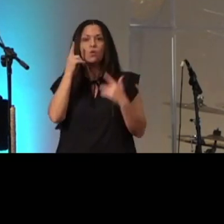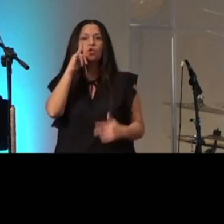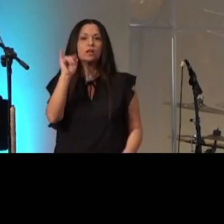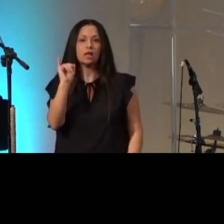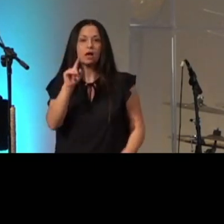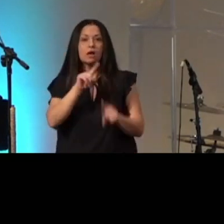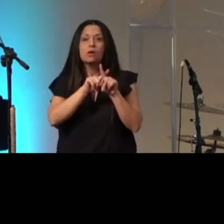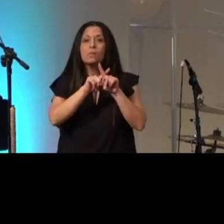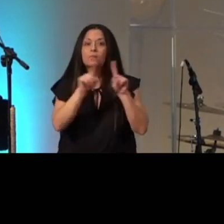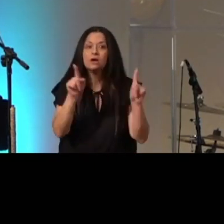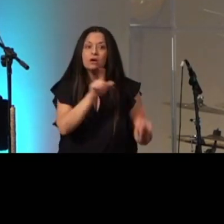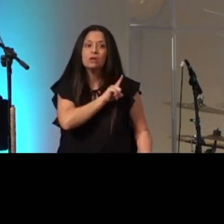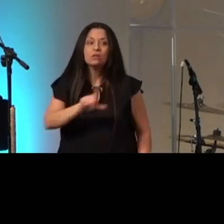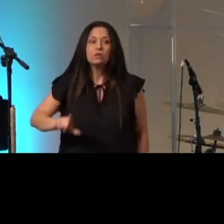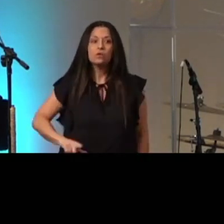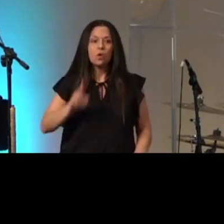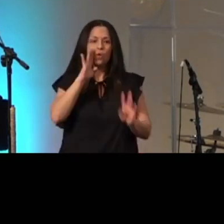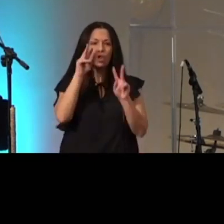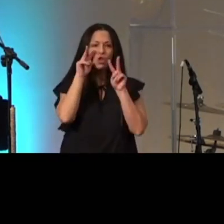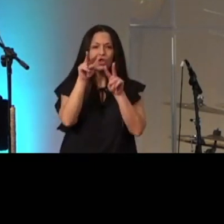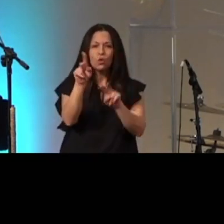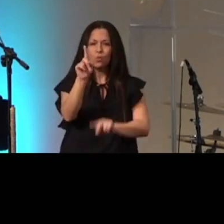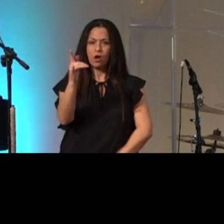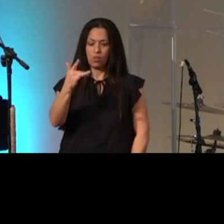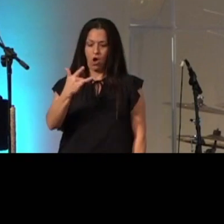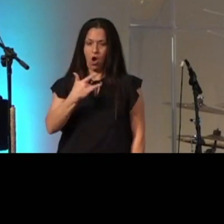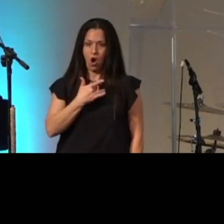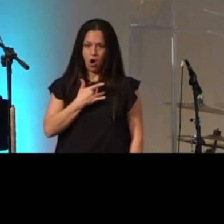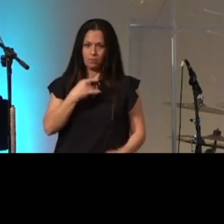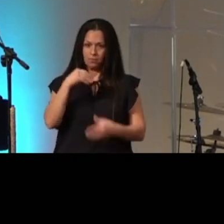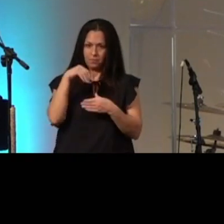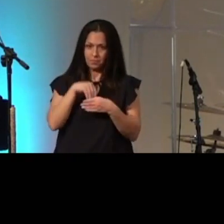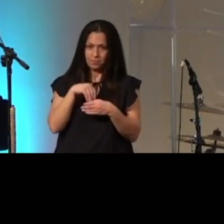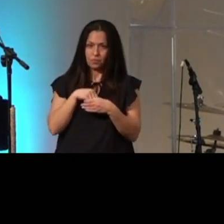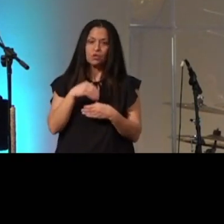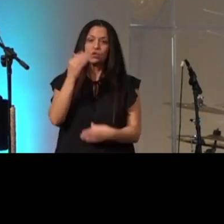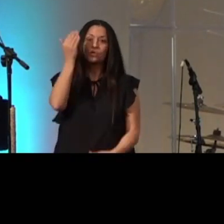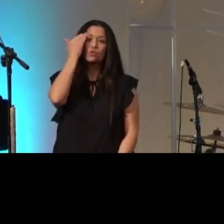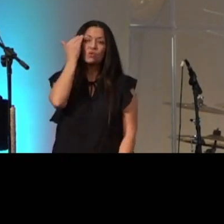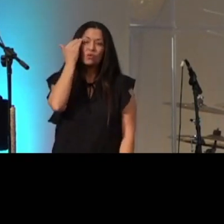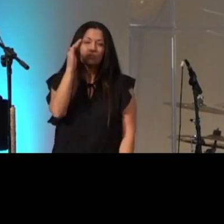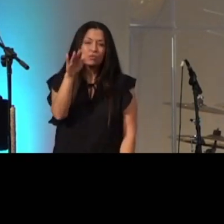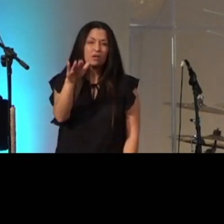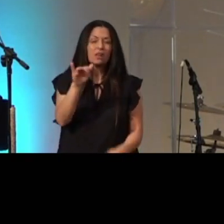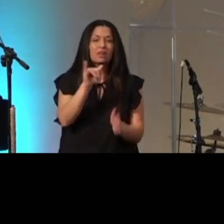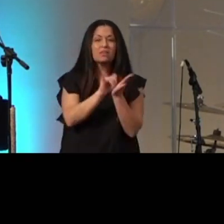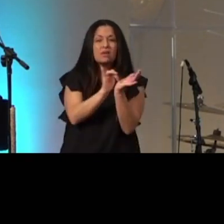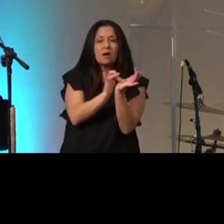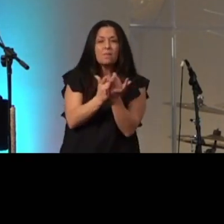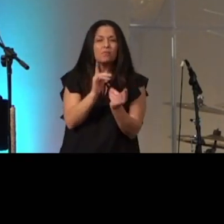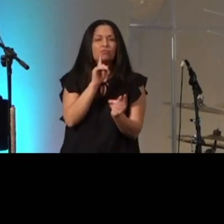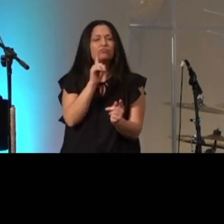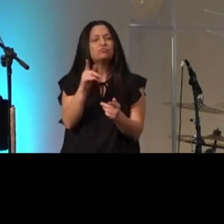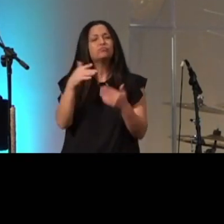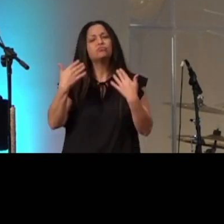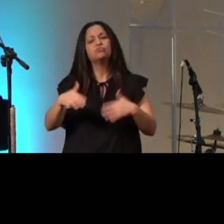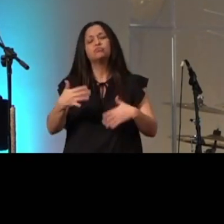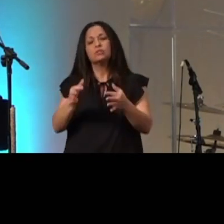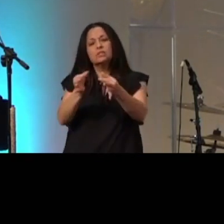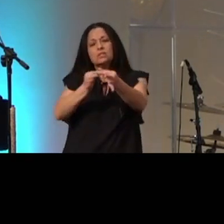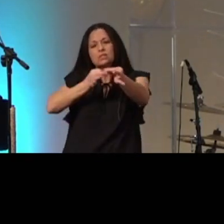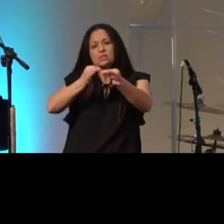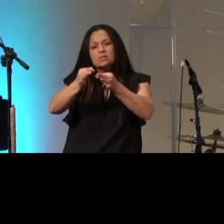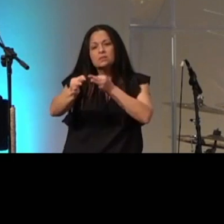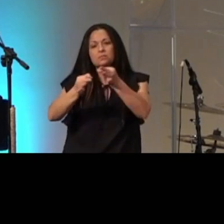lord looks at the heart did you know that the bible goes to great lengths to describe the condition